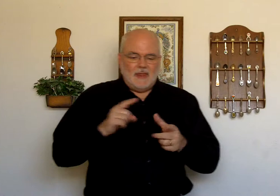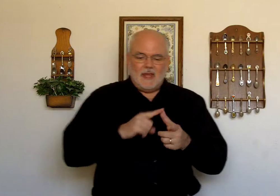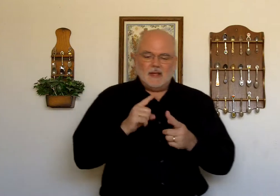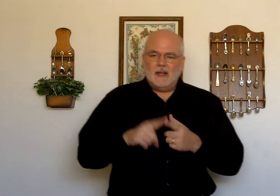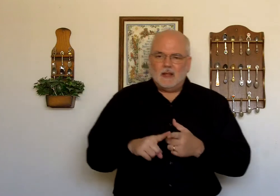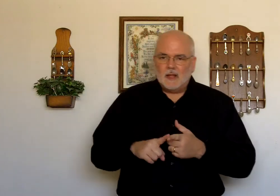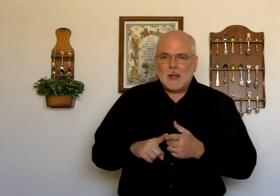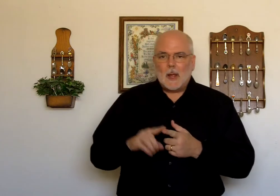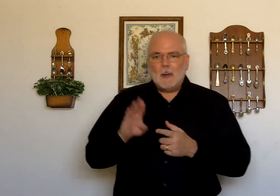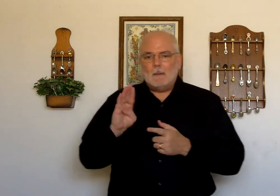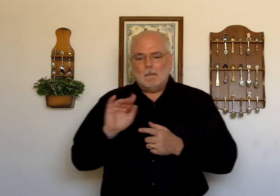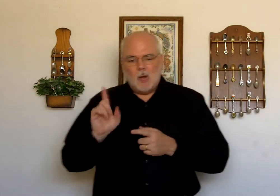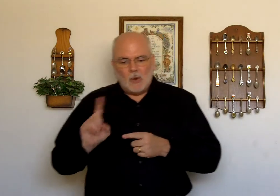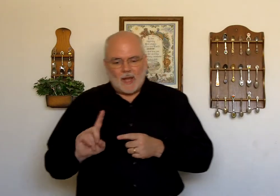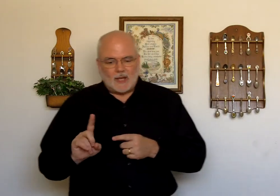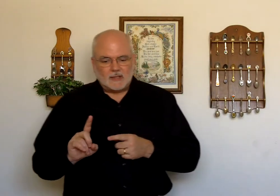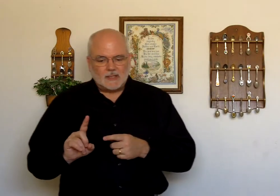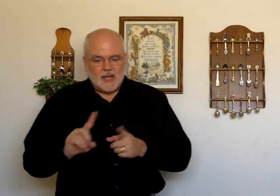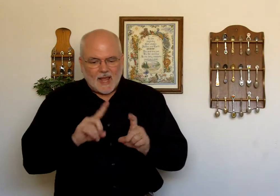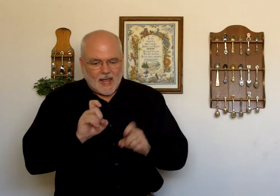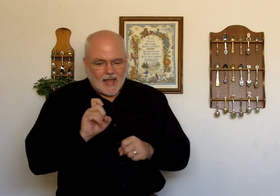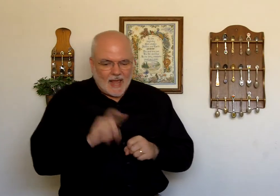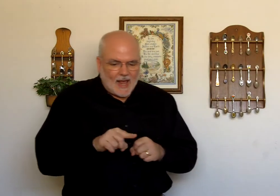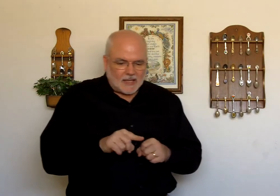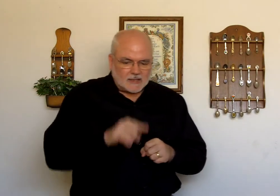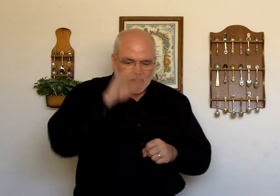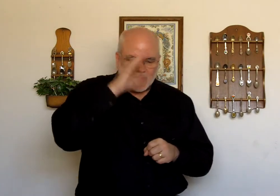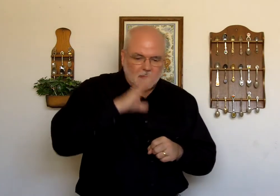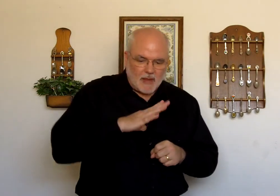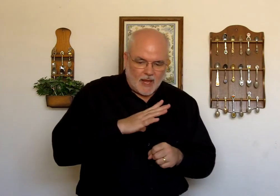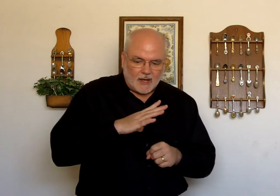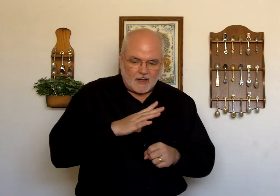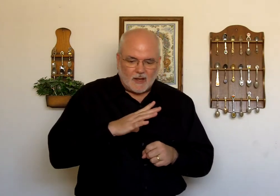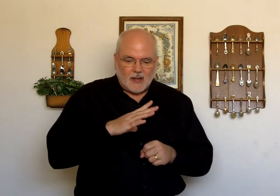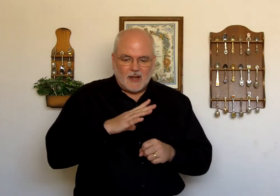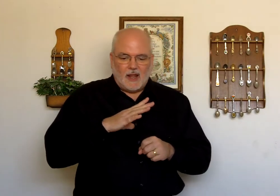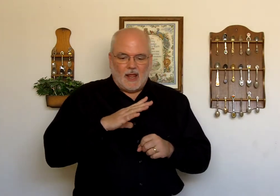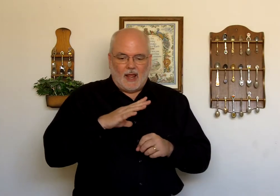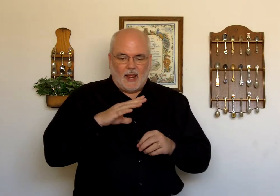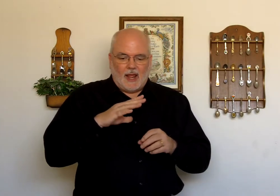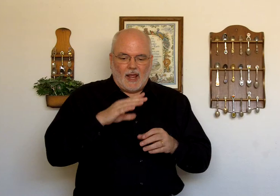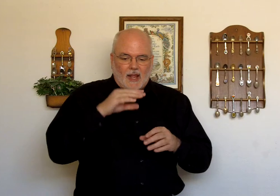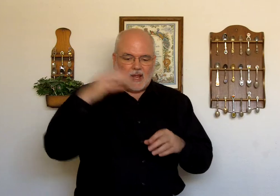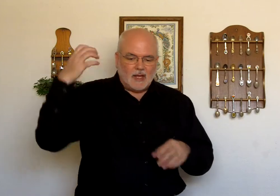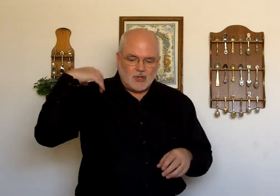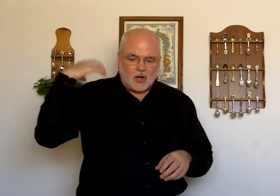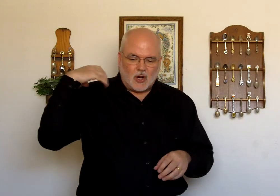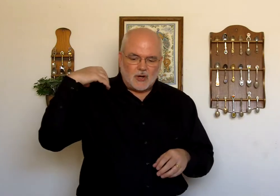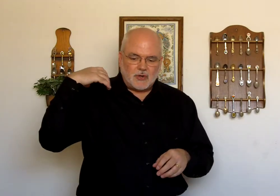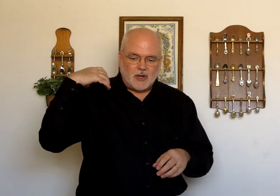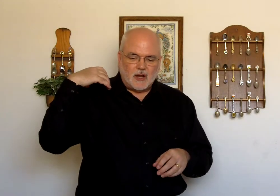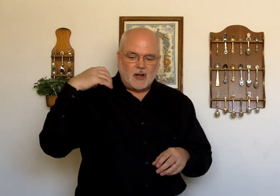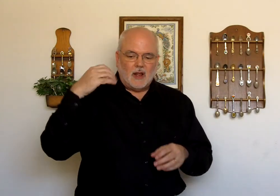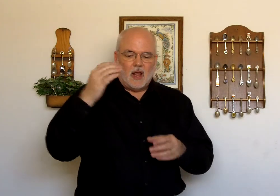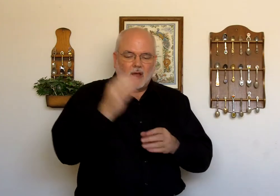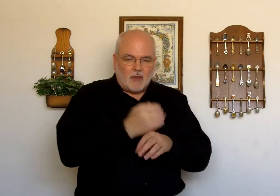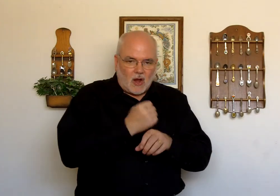Then Boaz asked the man in charge of the